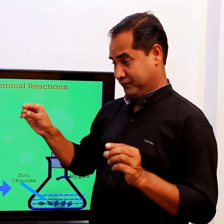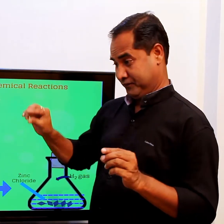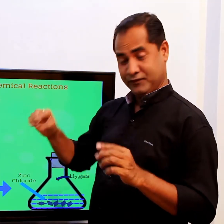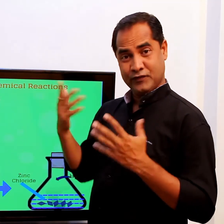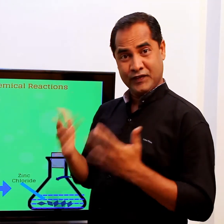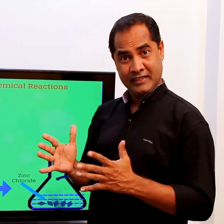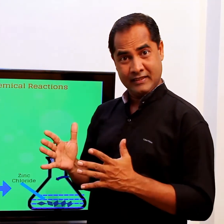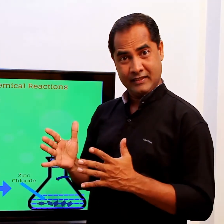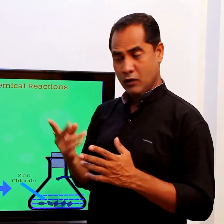skin.